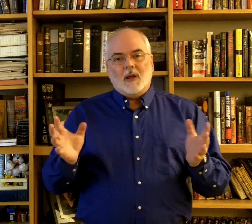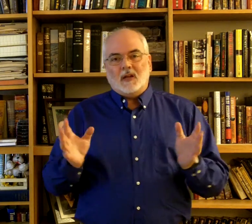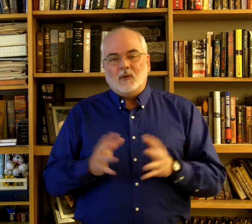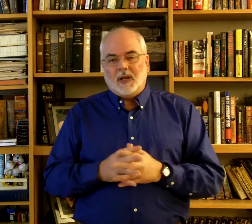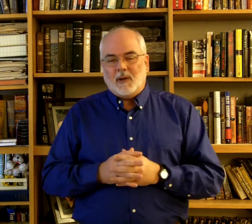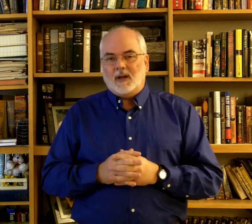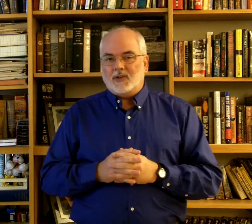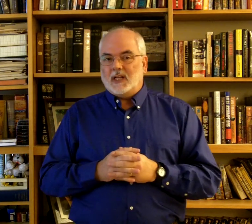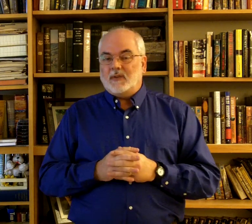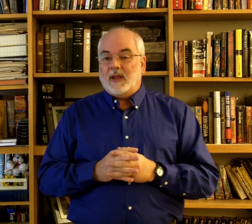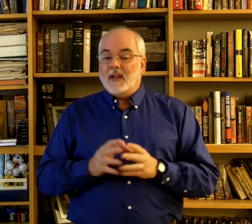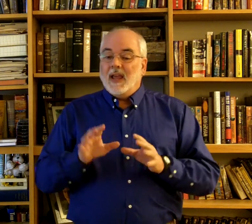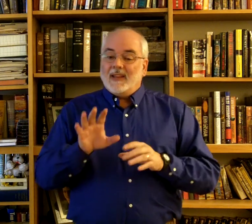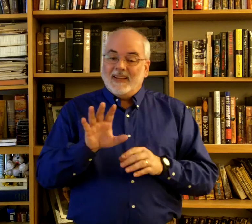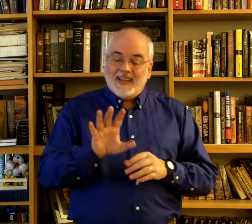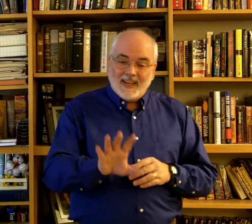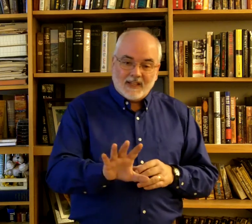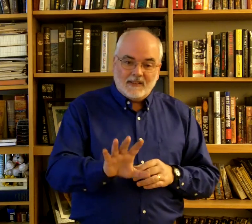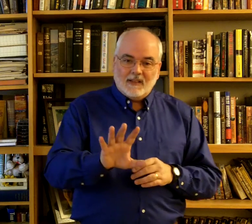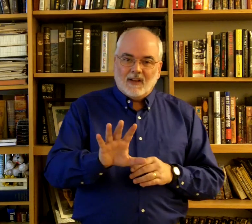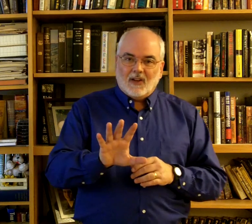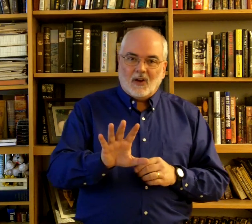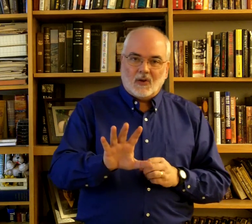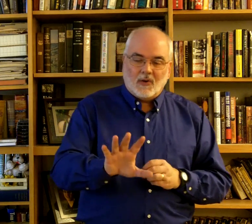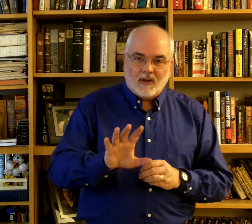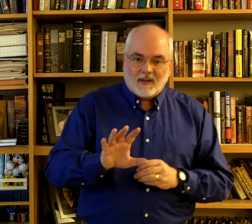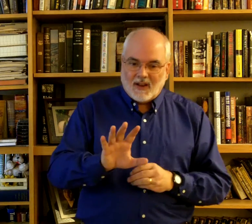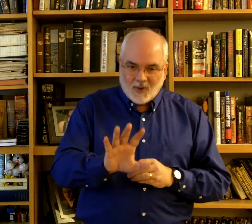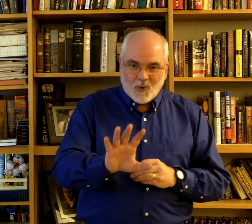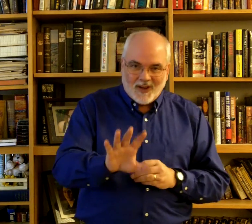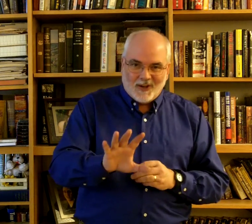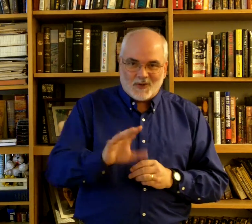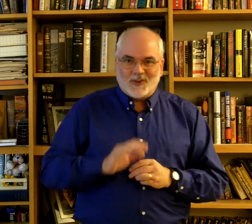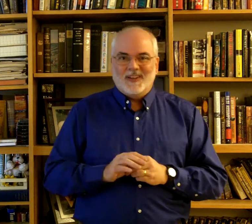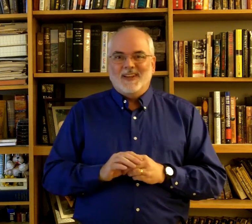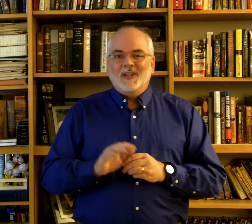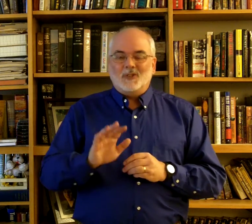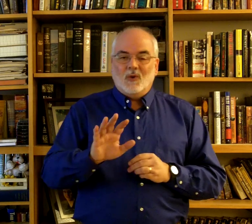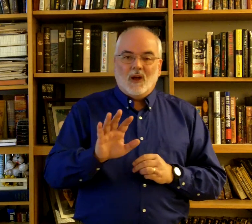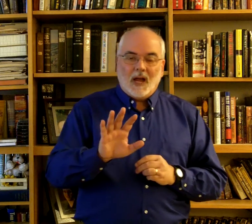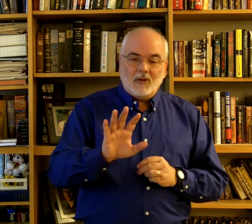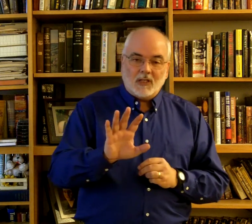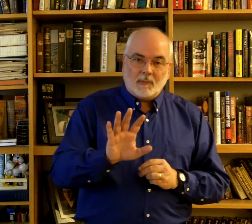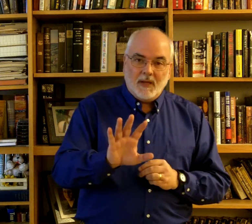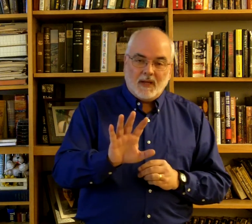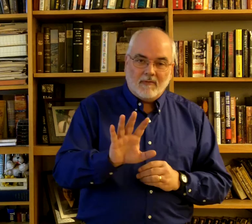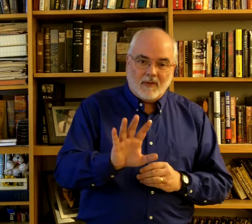not going to really apologize for that. The kids are learning no English. So, I'm going to speak in their